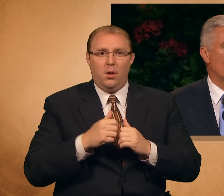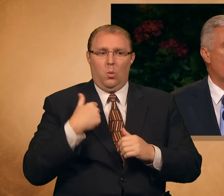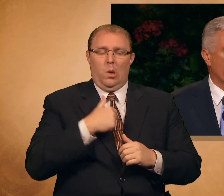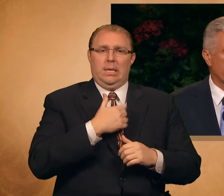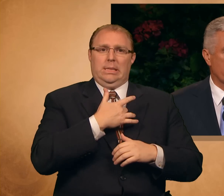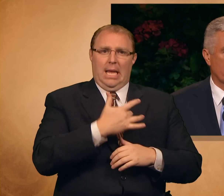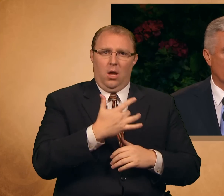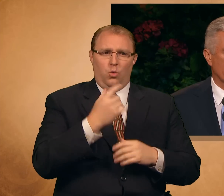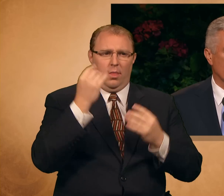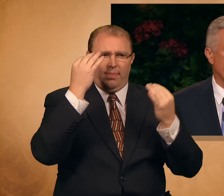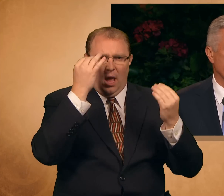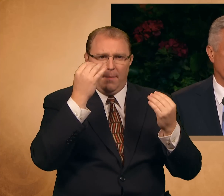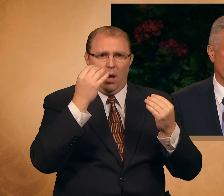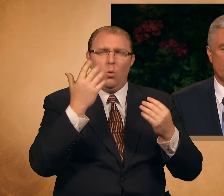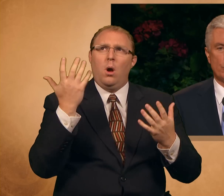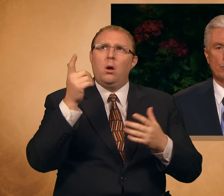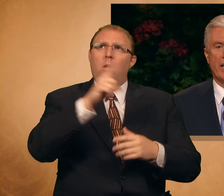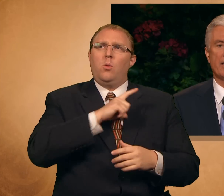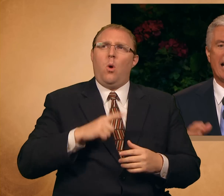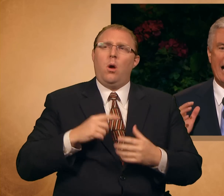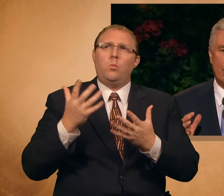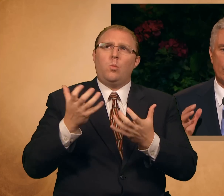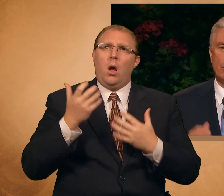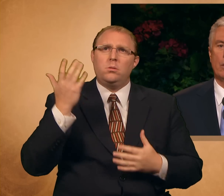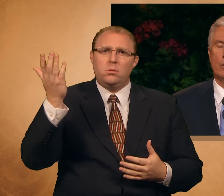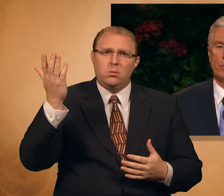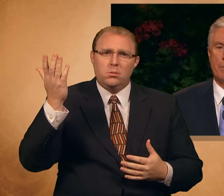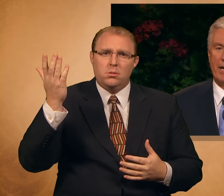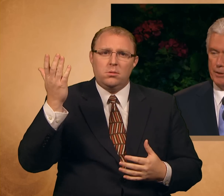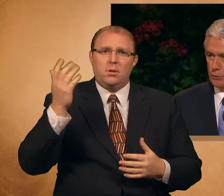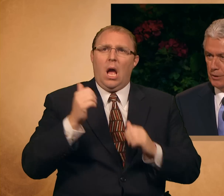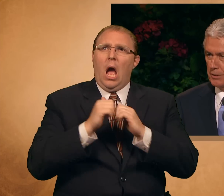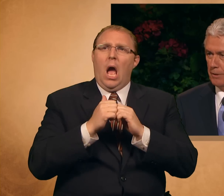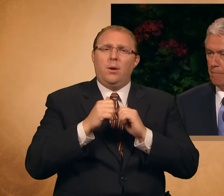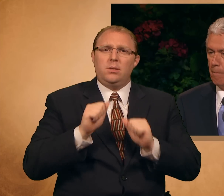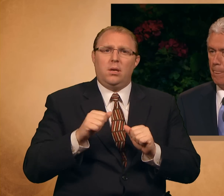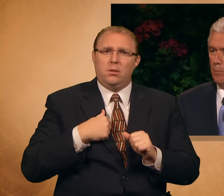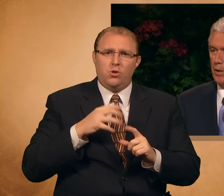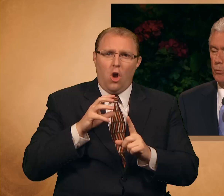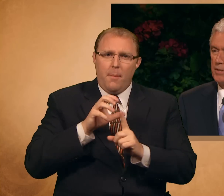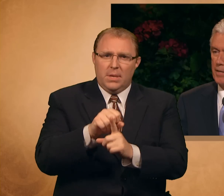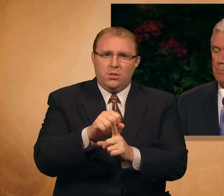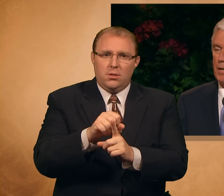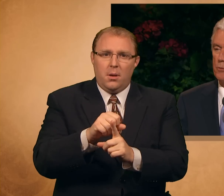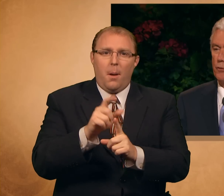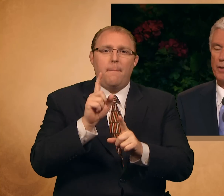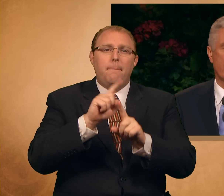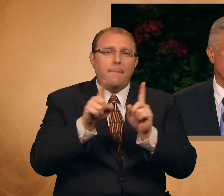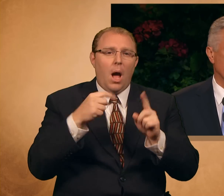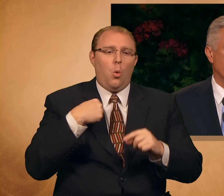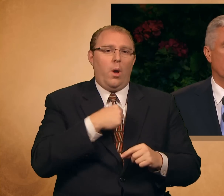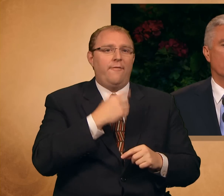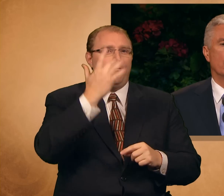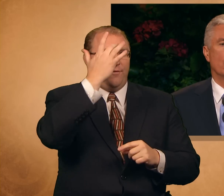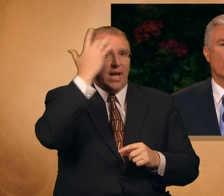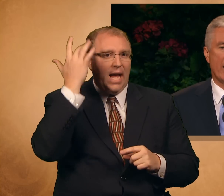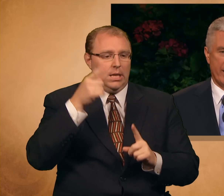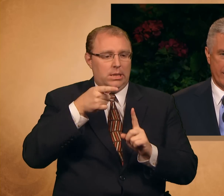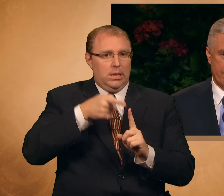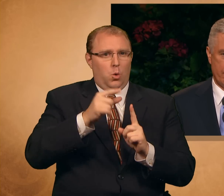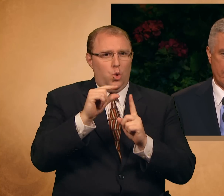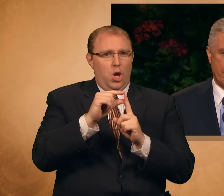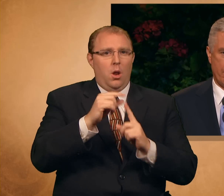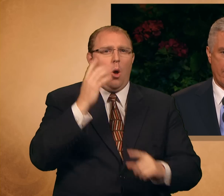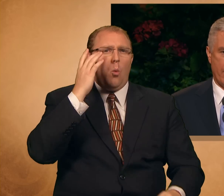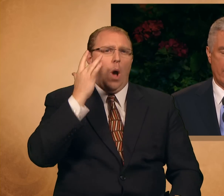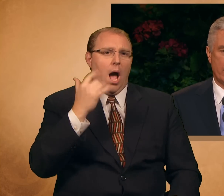on what the Lord wants us to do and how we might do it, but we sometimes forget why.